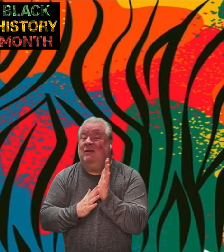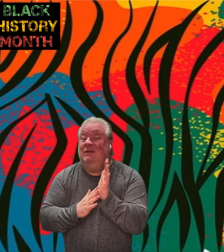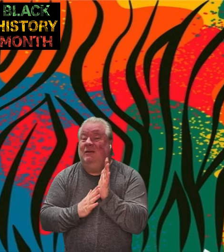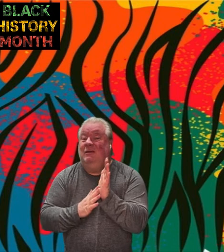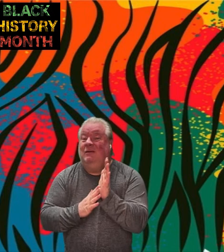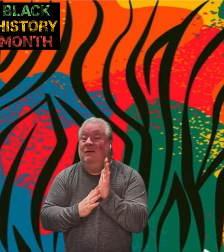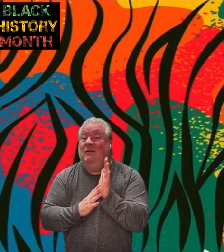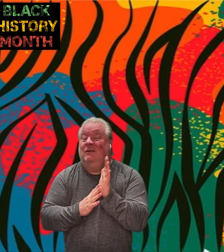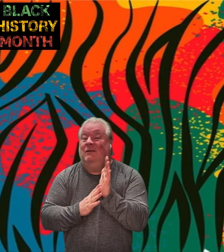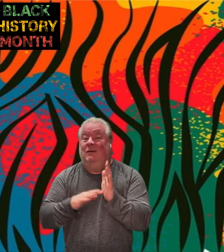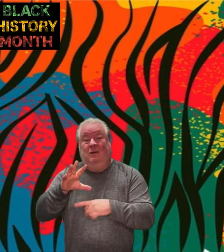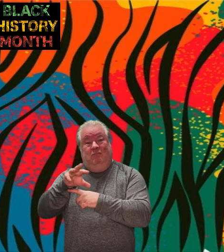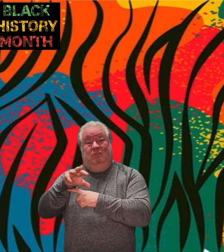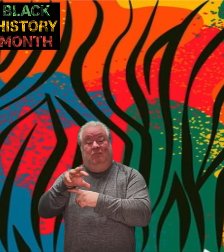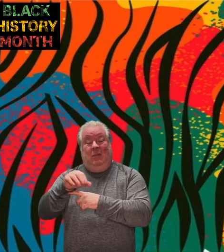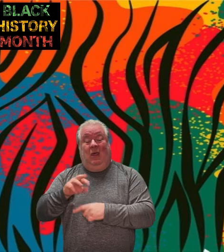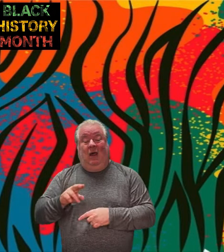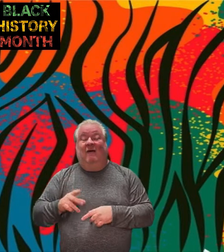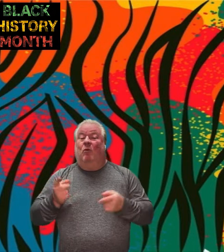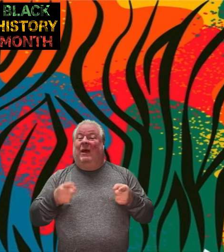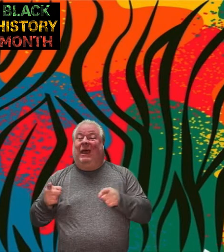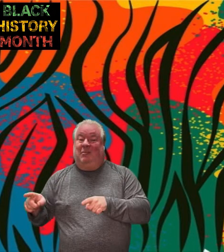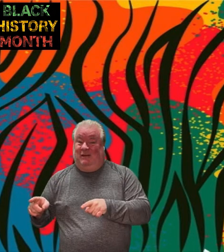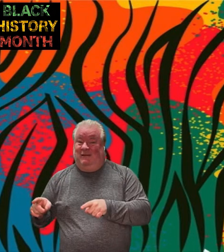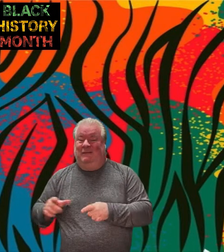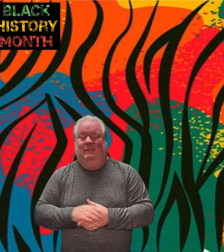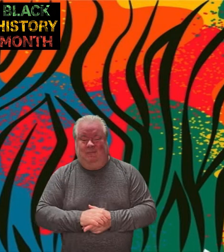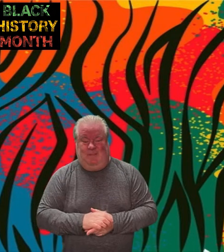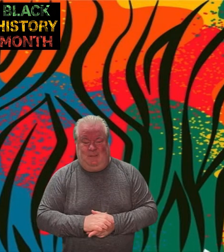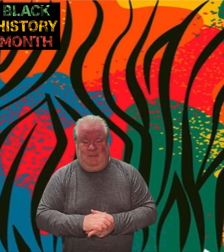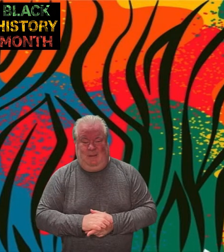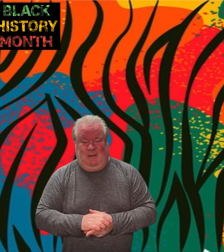of what happened